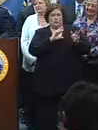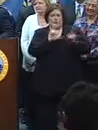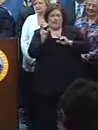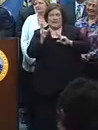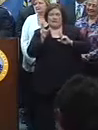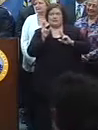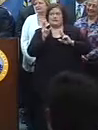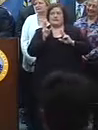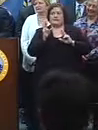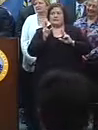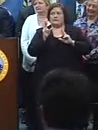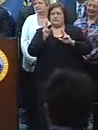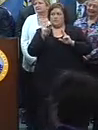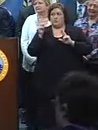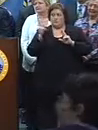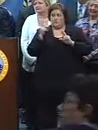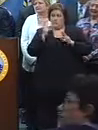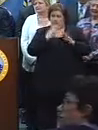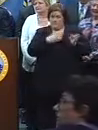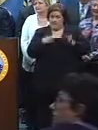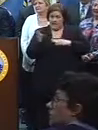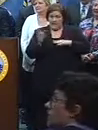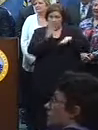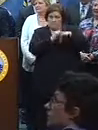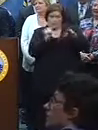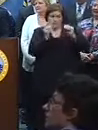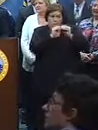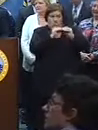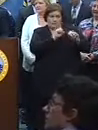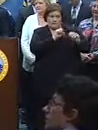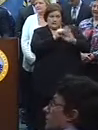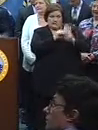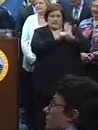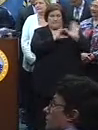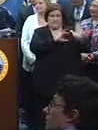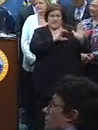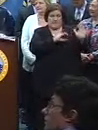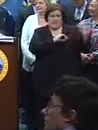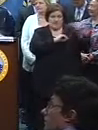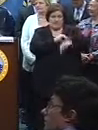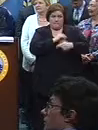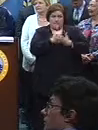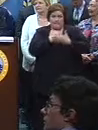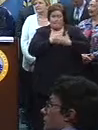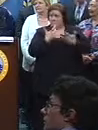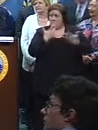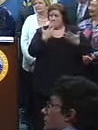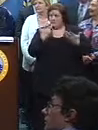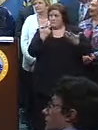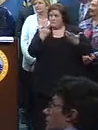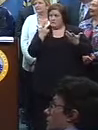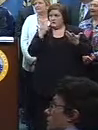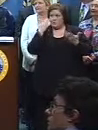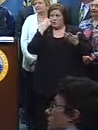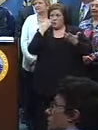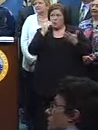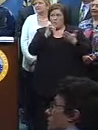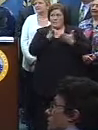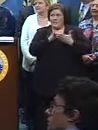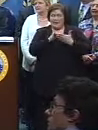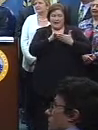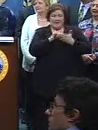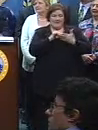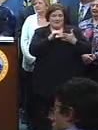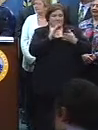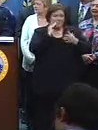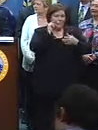law enforcement standpoint, you guys, I'm calling it, more state troopers or anybody like that? Because obviously, you know, those secret things are overlapping. This